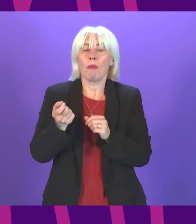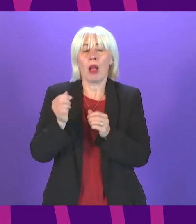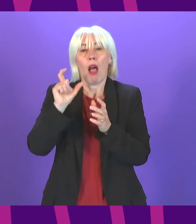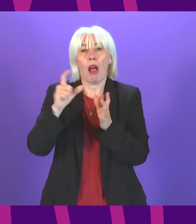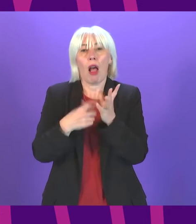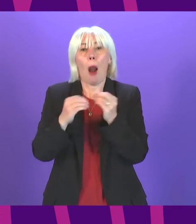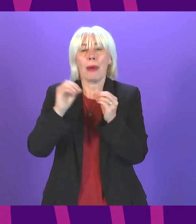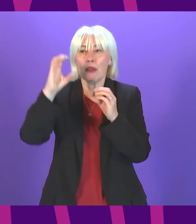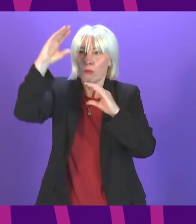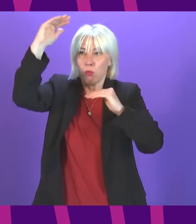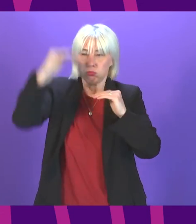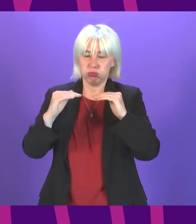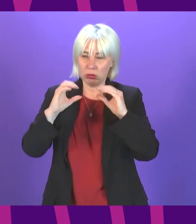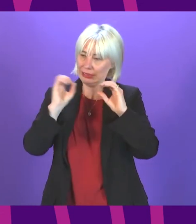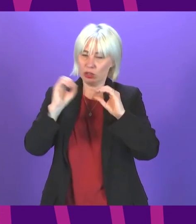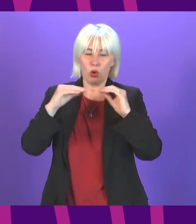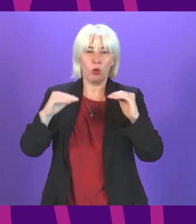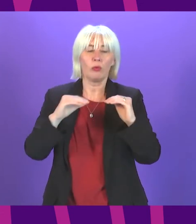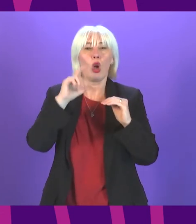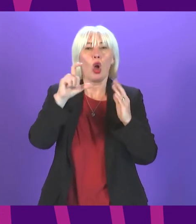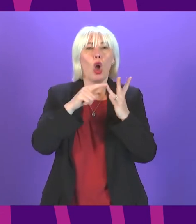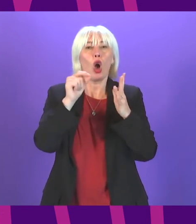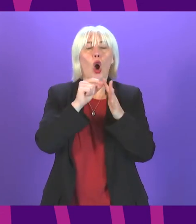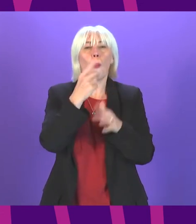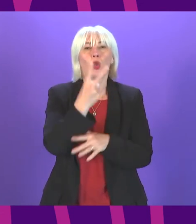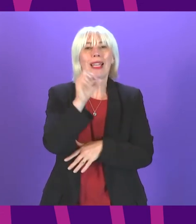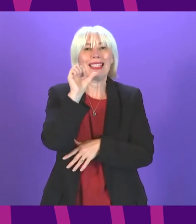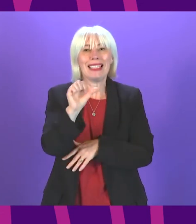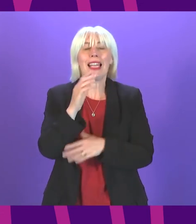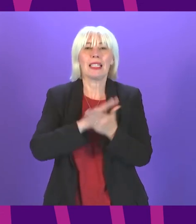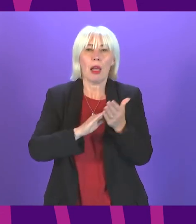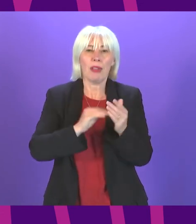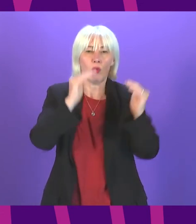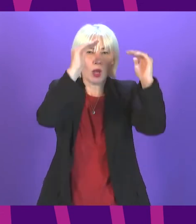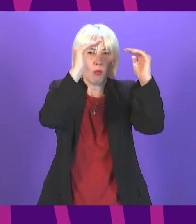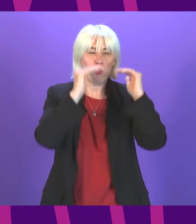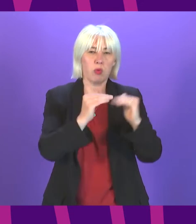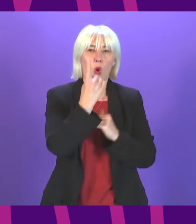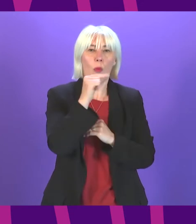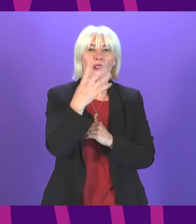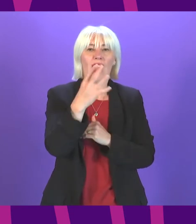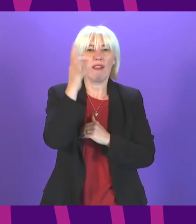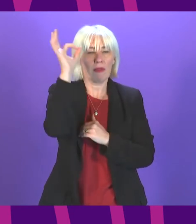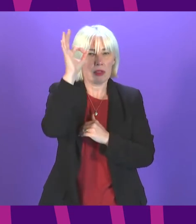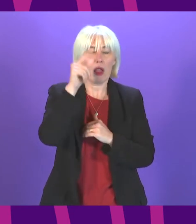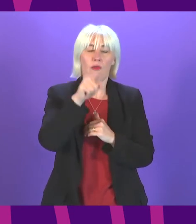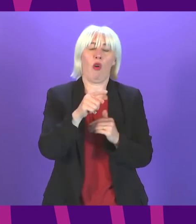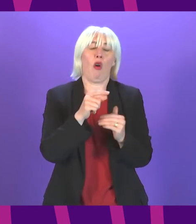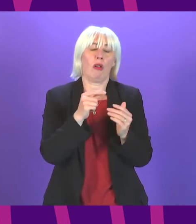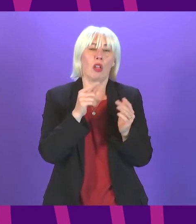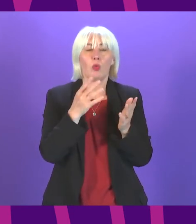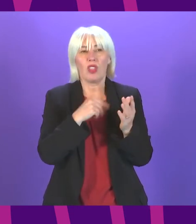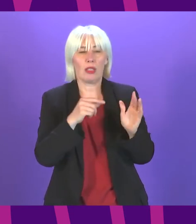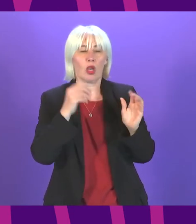COP26 in Glasgow is our opportunity to limit global warming to 1.5% onshore wind